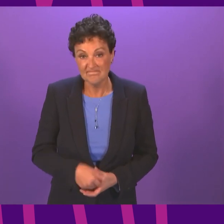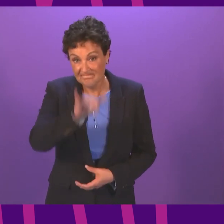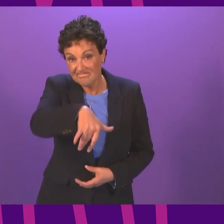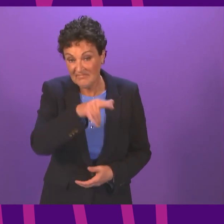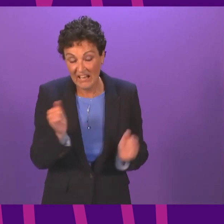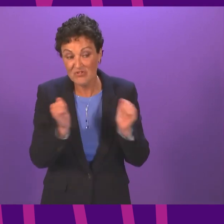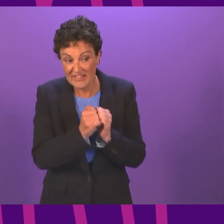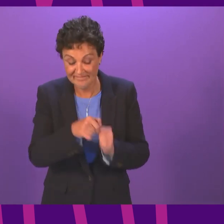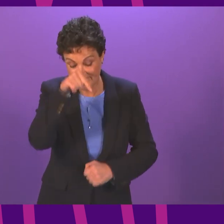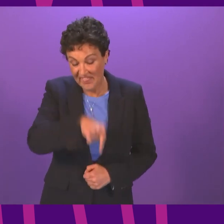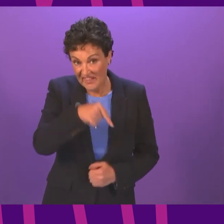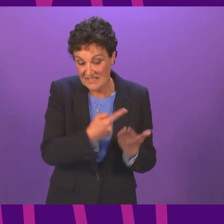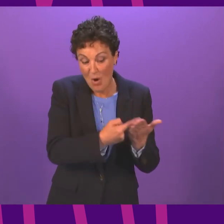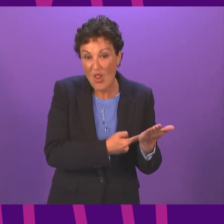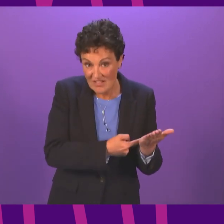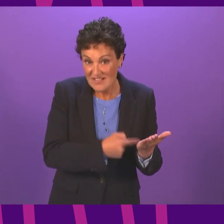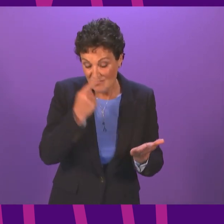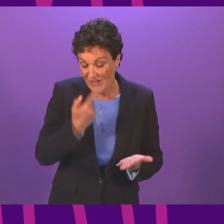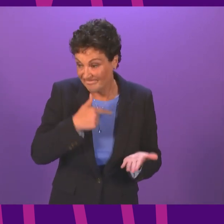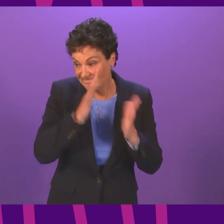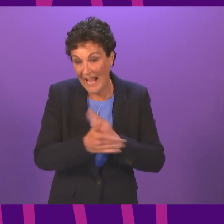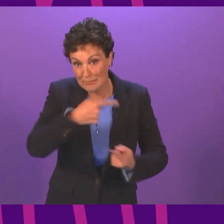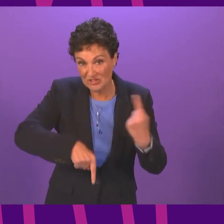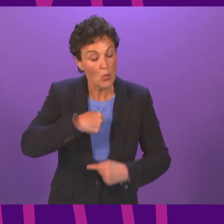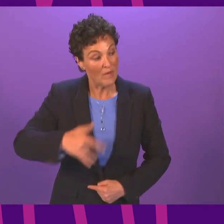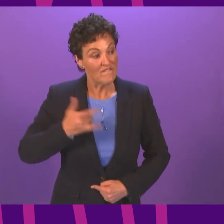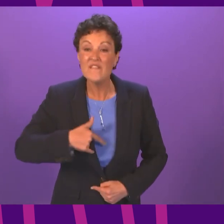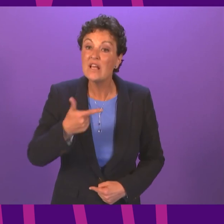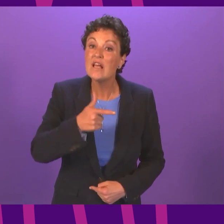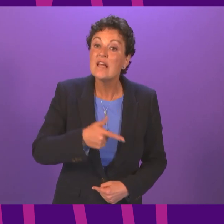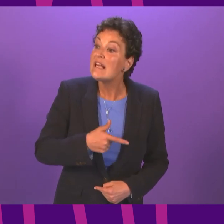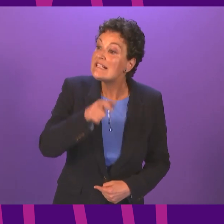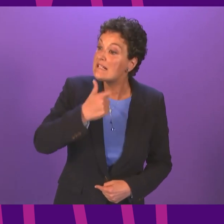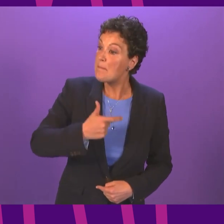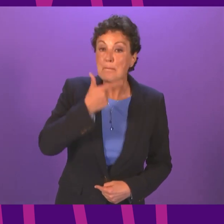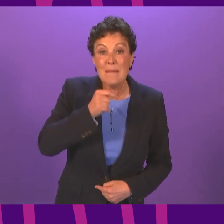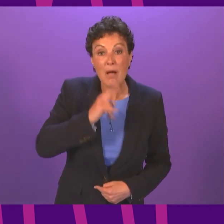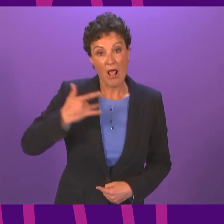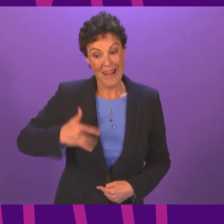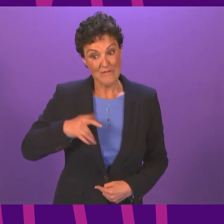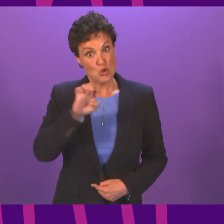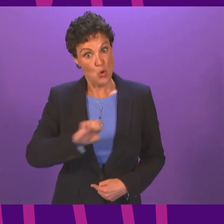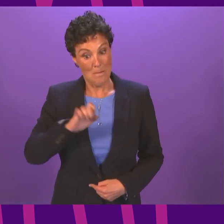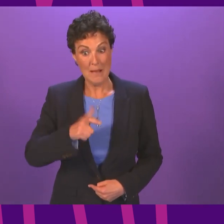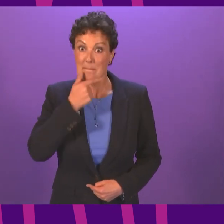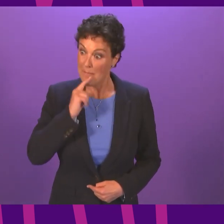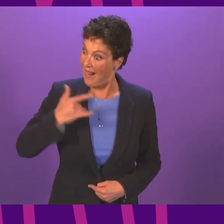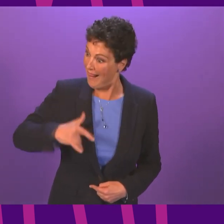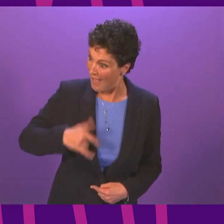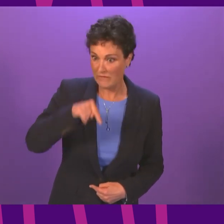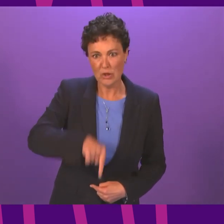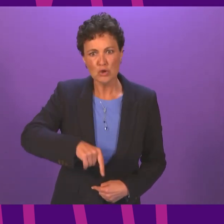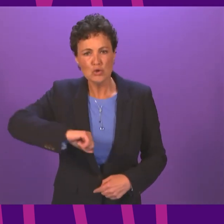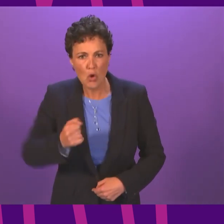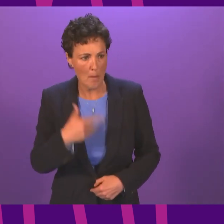of the Scottish government that EU citizens living in the UK should not need to apply to retain the rights that they already have had to live work and